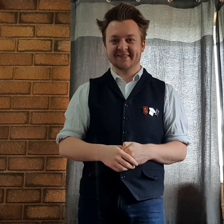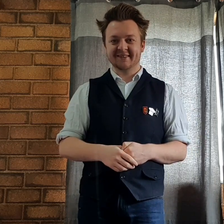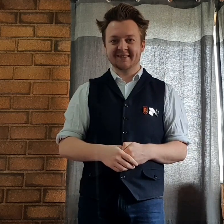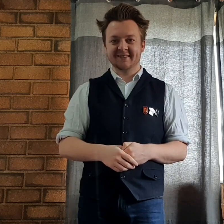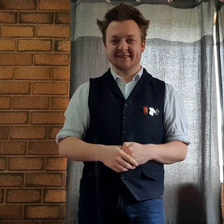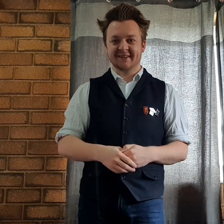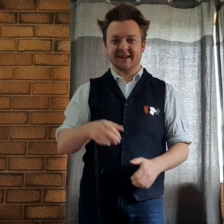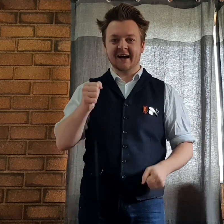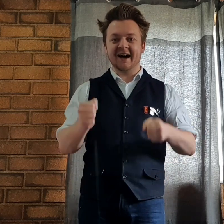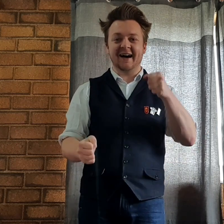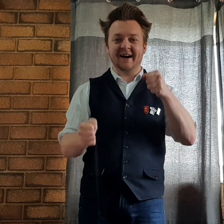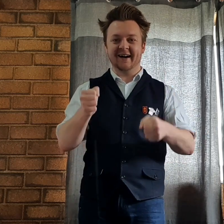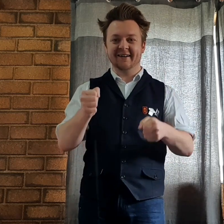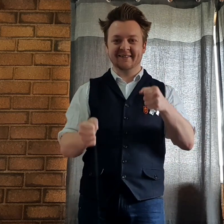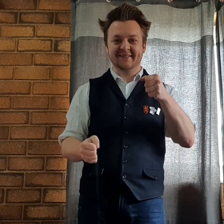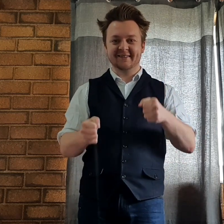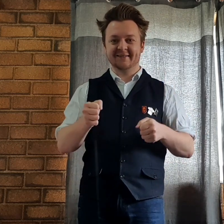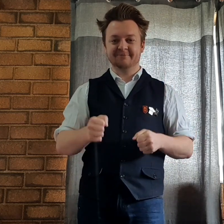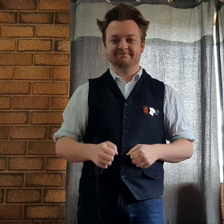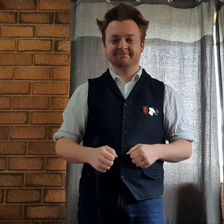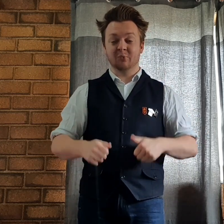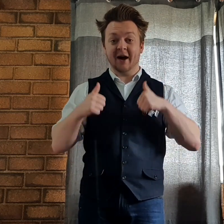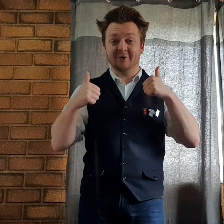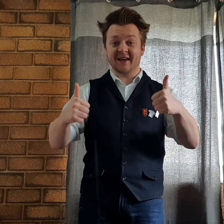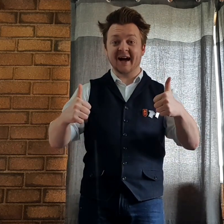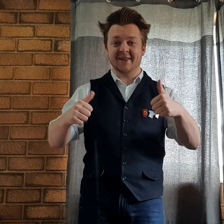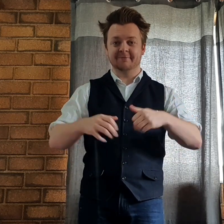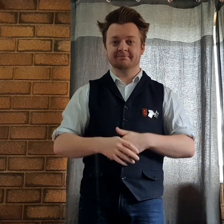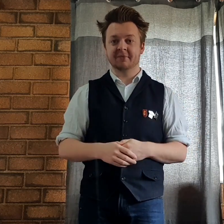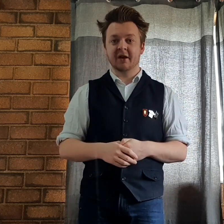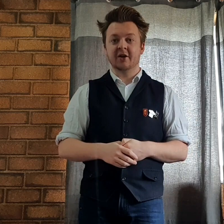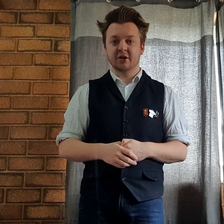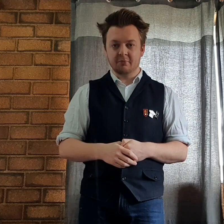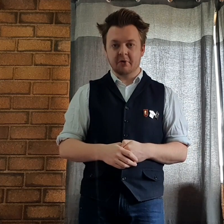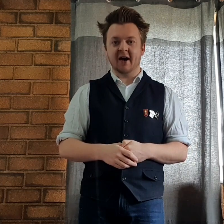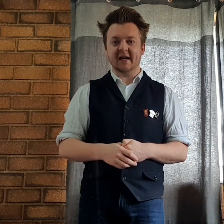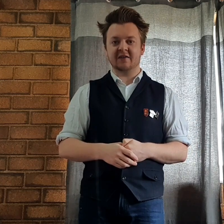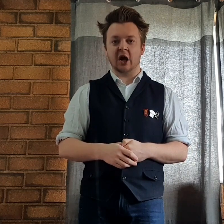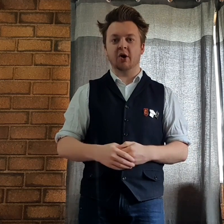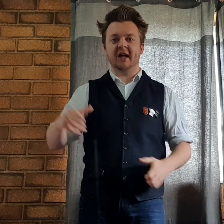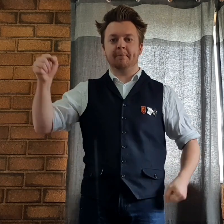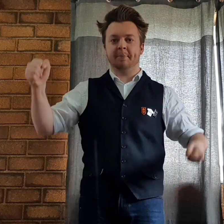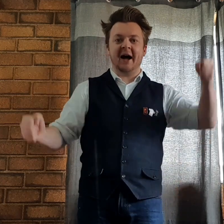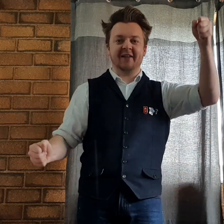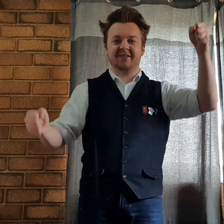Car. Well done! You might go on a bus.